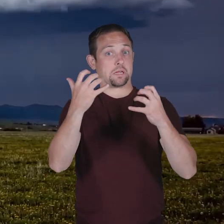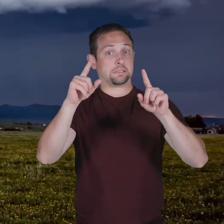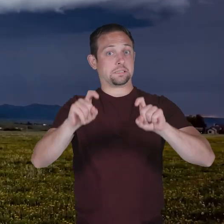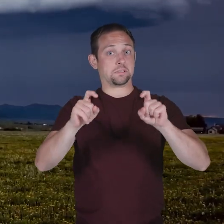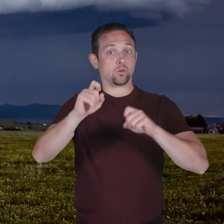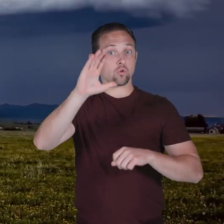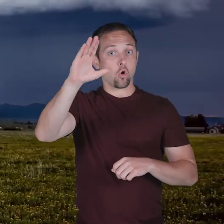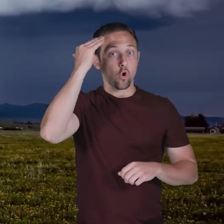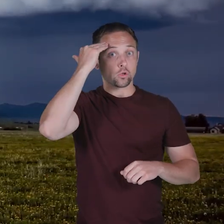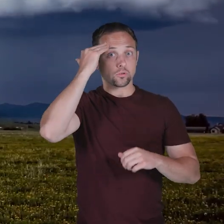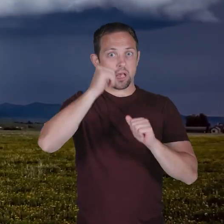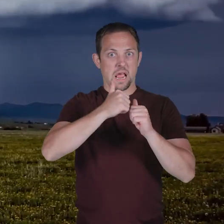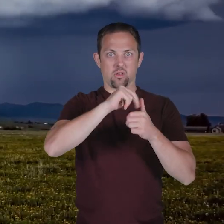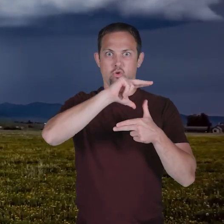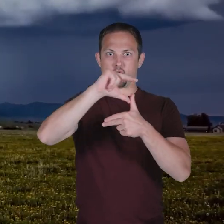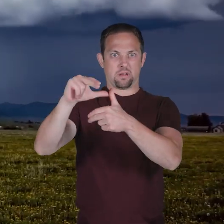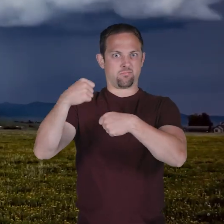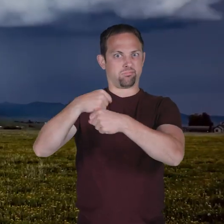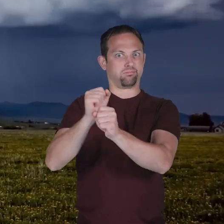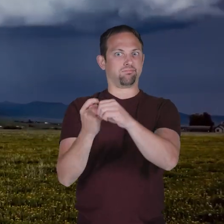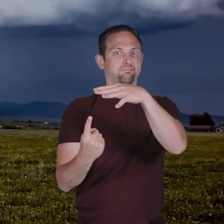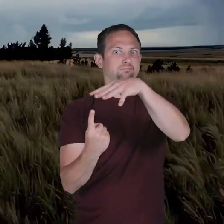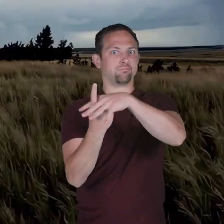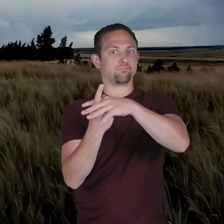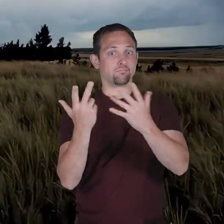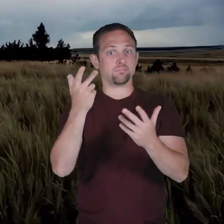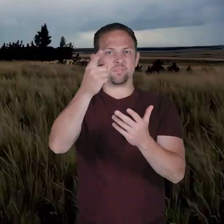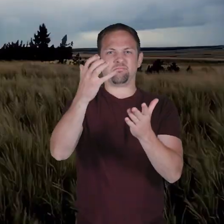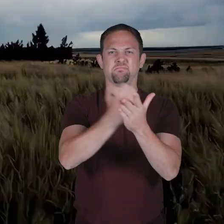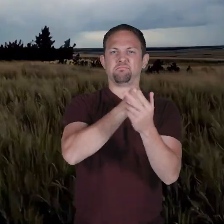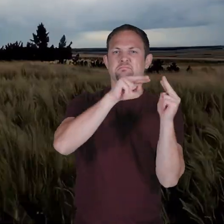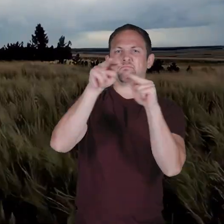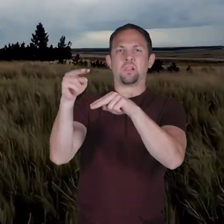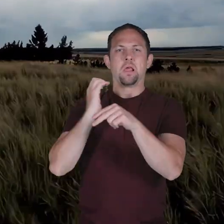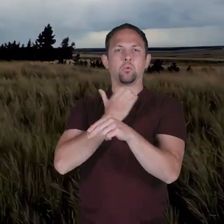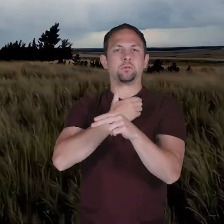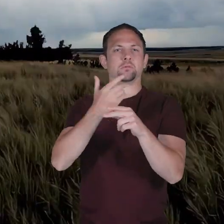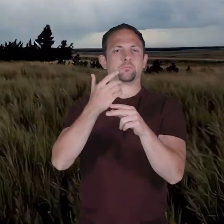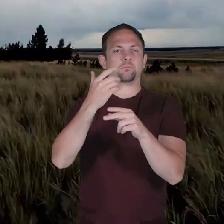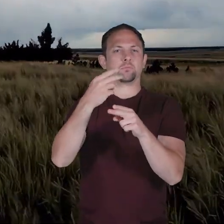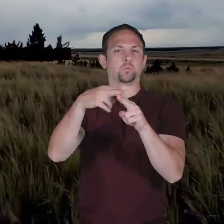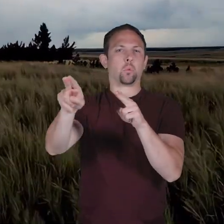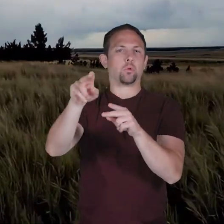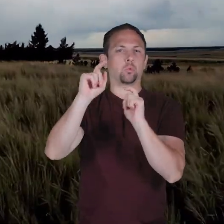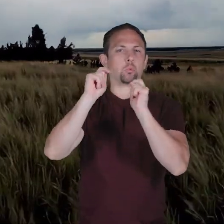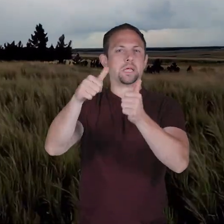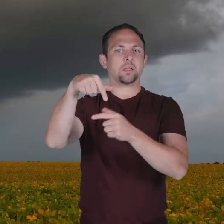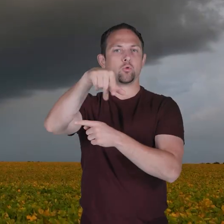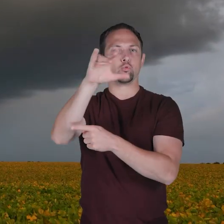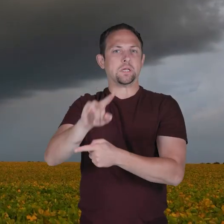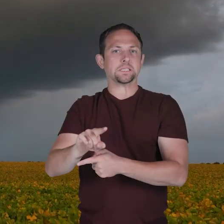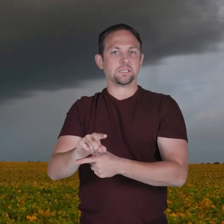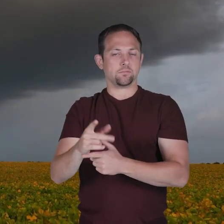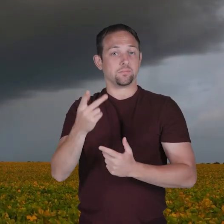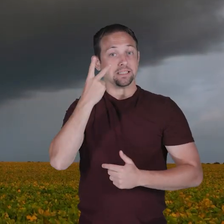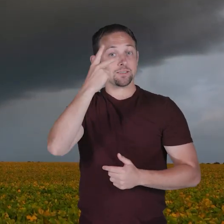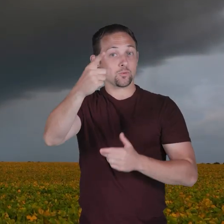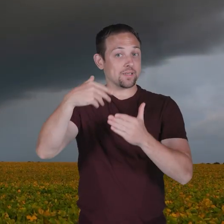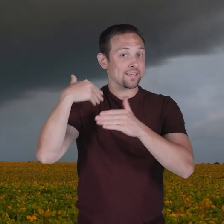knowledge about how hurricanes are formed, head over to our shorts for a quick quiz. See you next time!